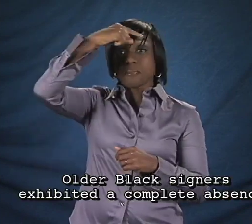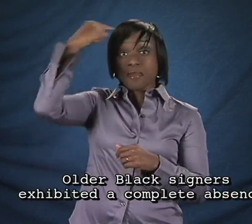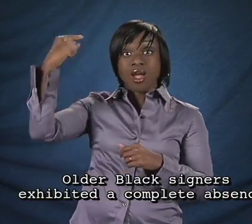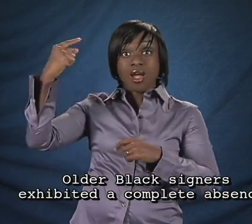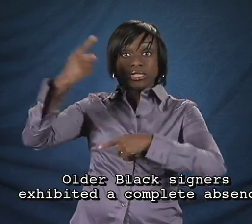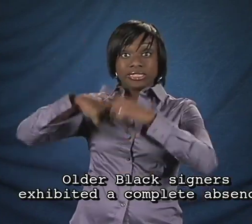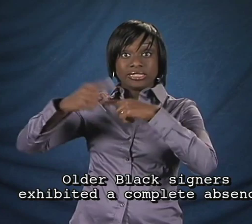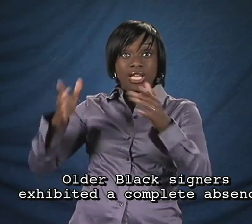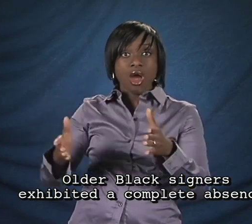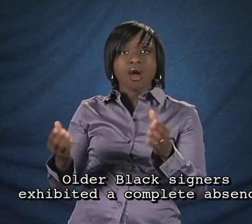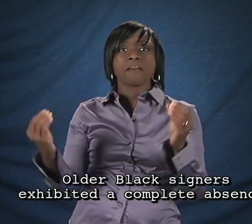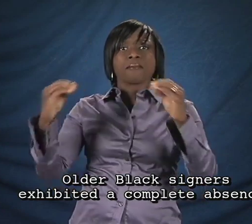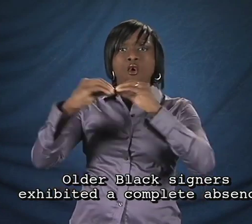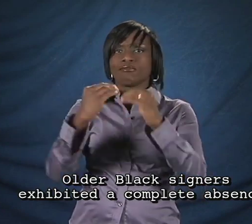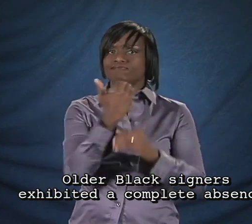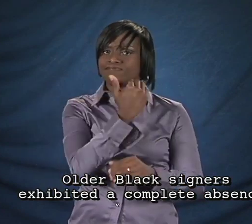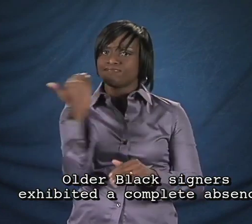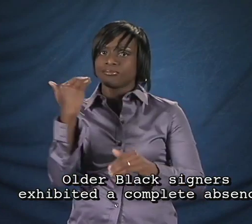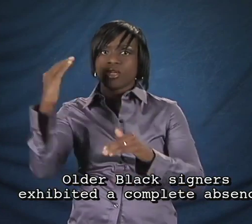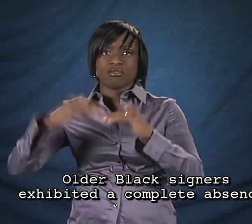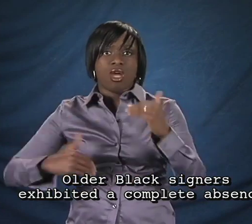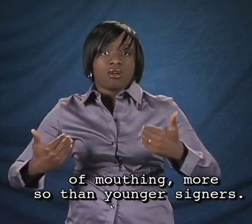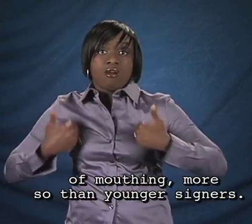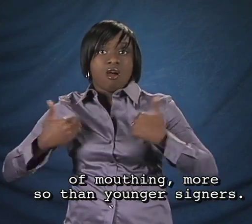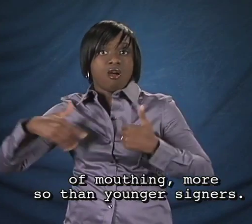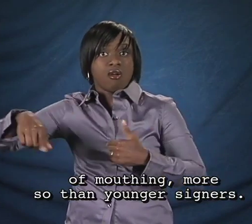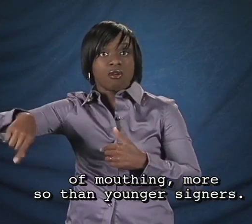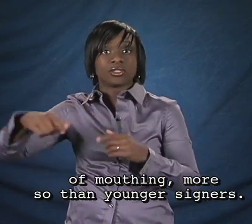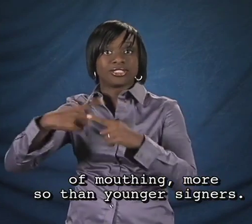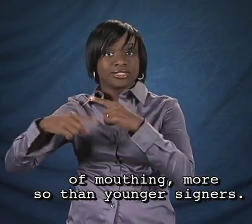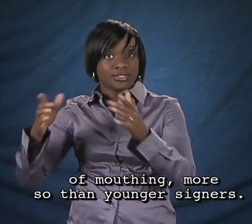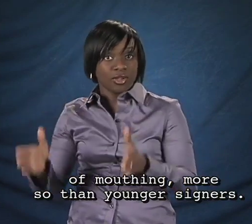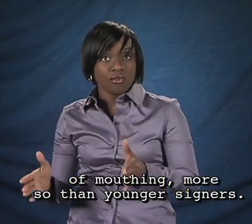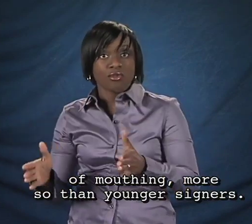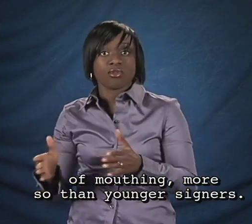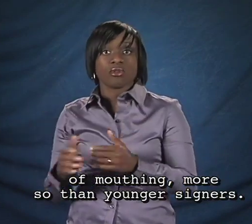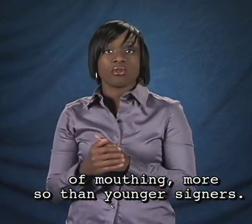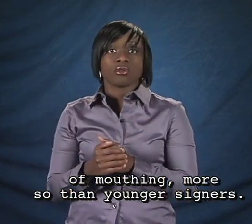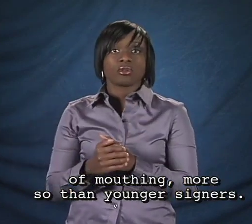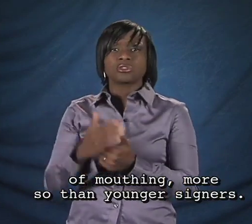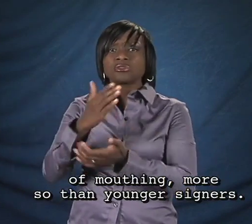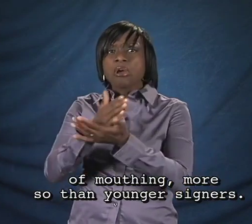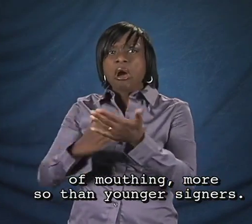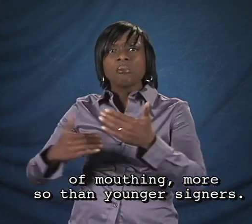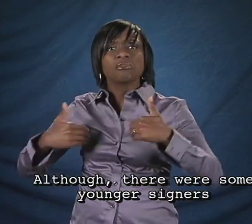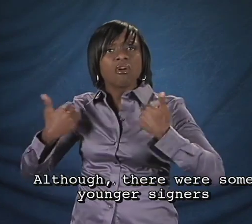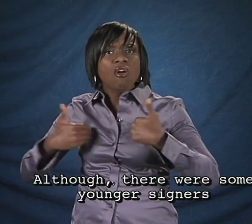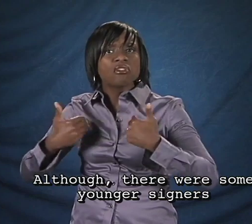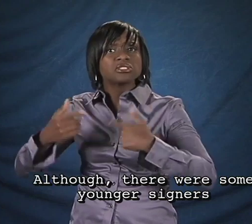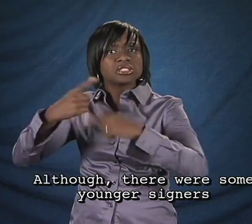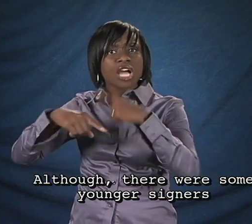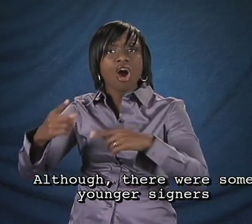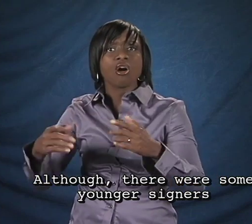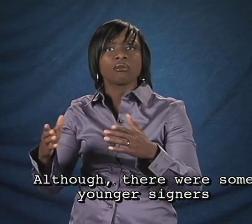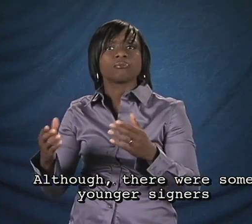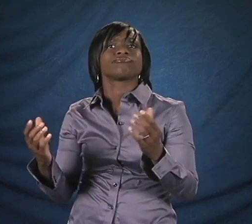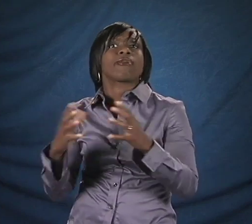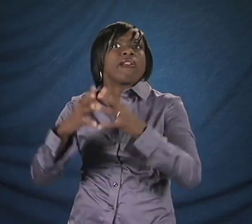Older Black signers exhibited a complete absence of mouthing more so than younger signers, although there were some younger